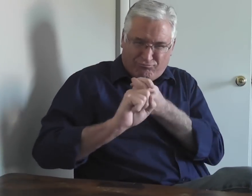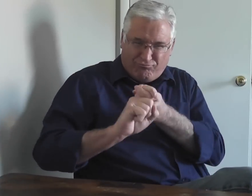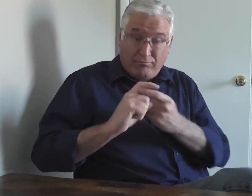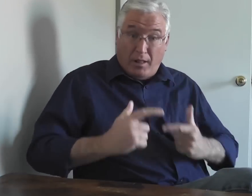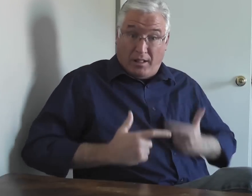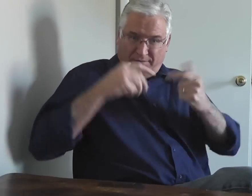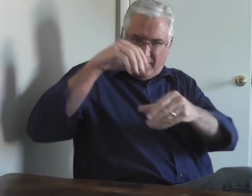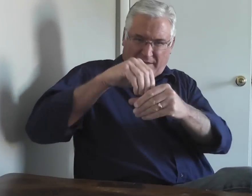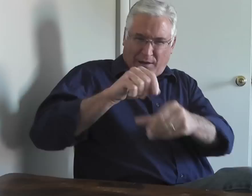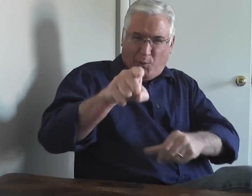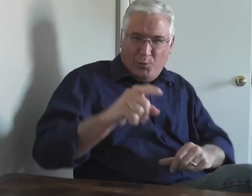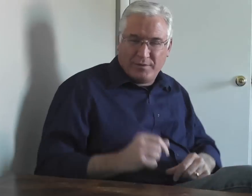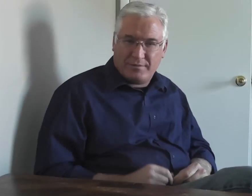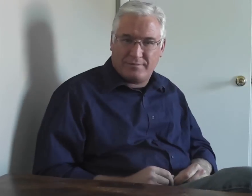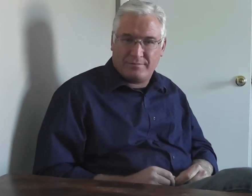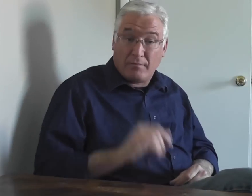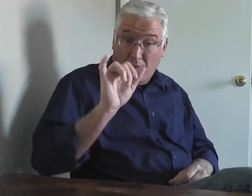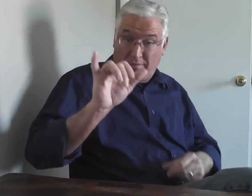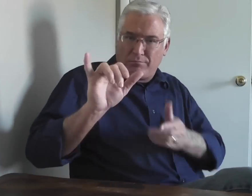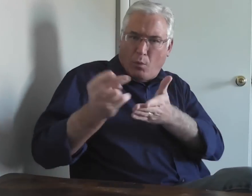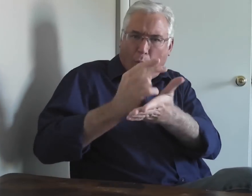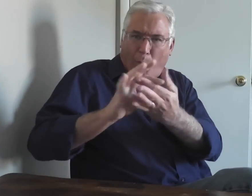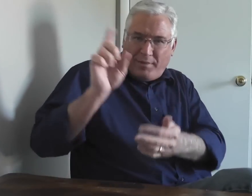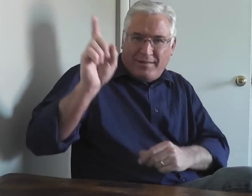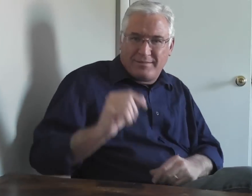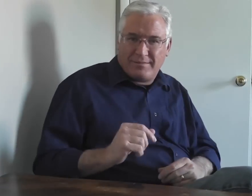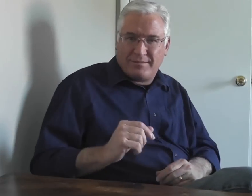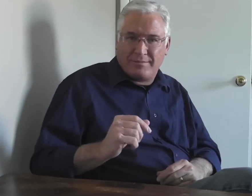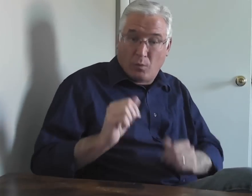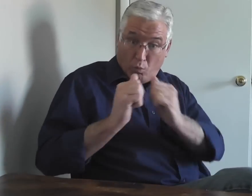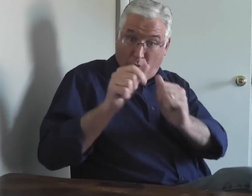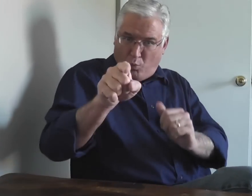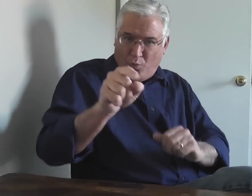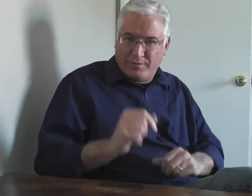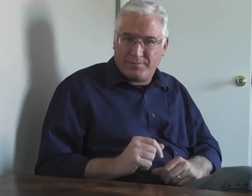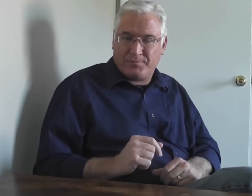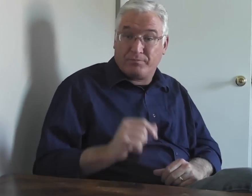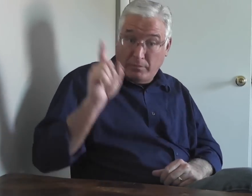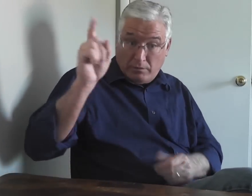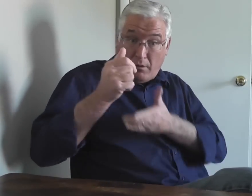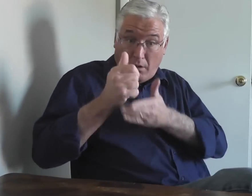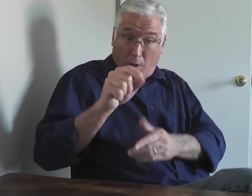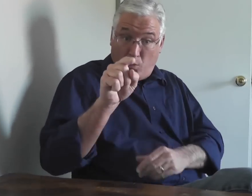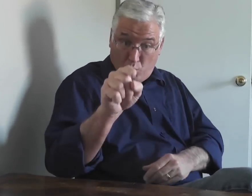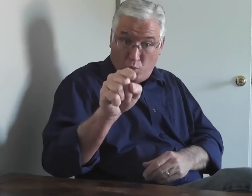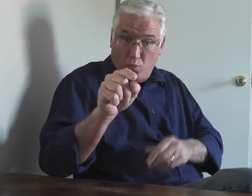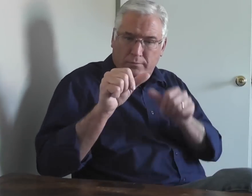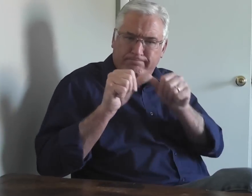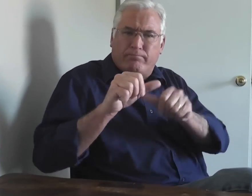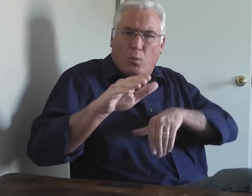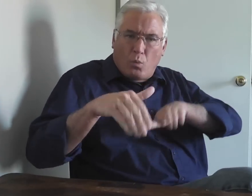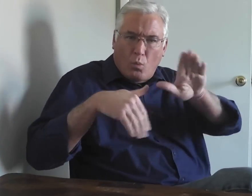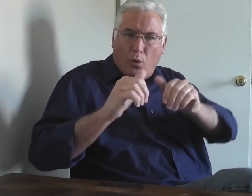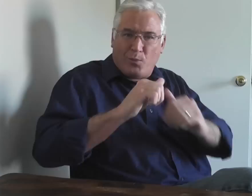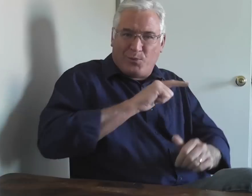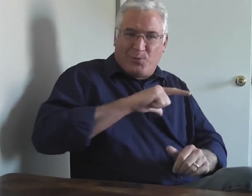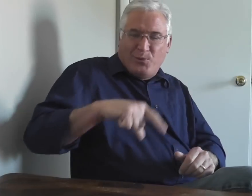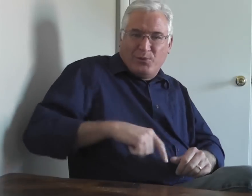a friend, an ally living inside you. It's the Holy Spirit. He is with you. And He will help you to